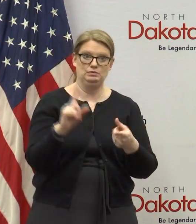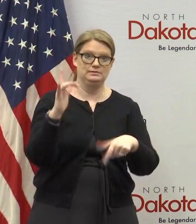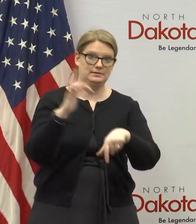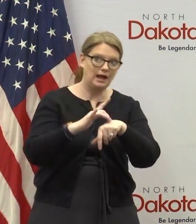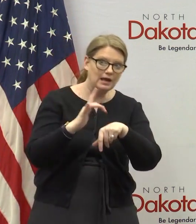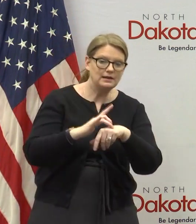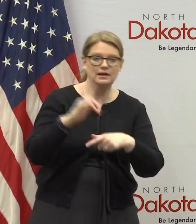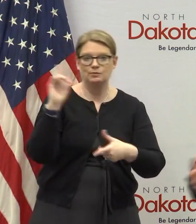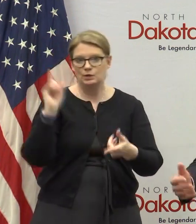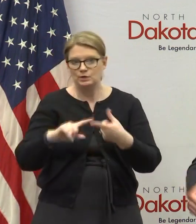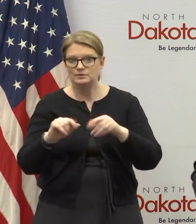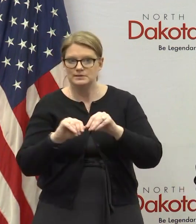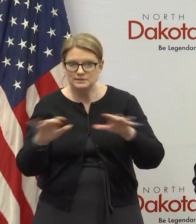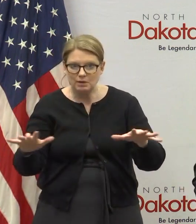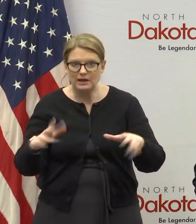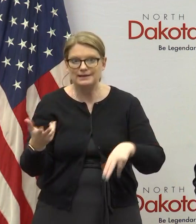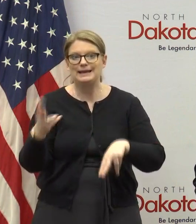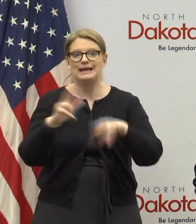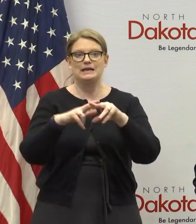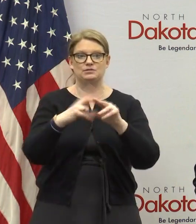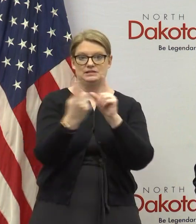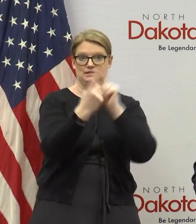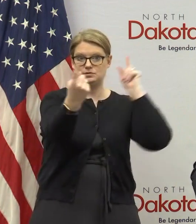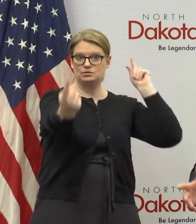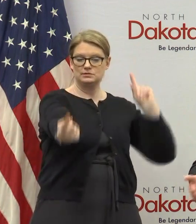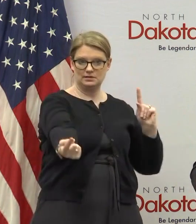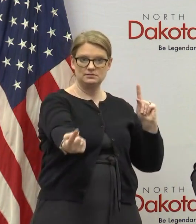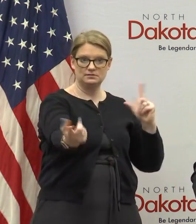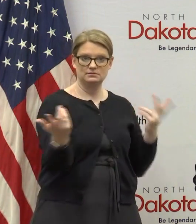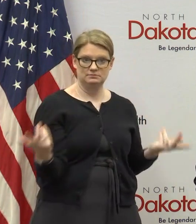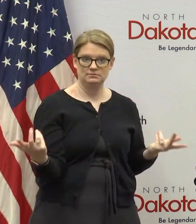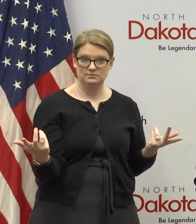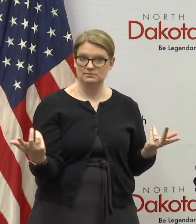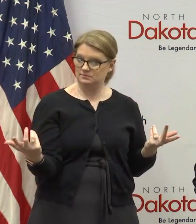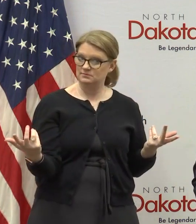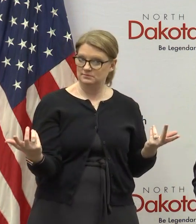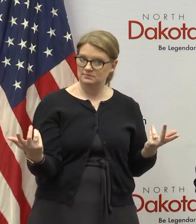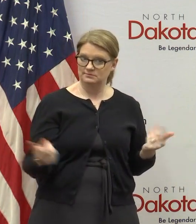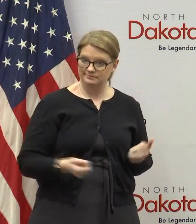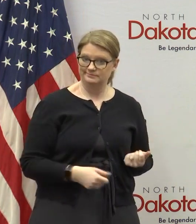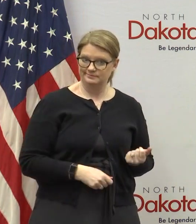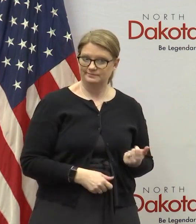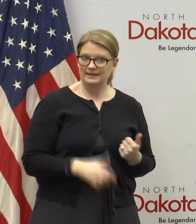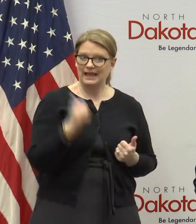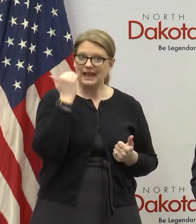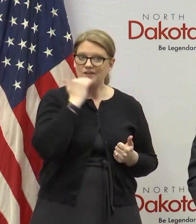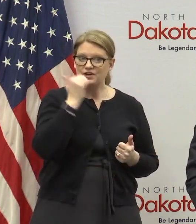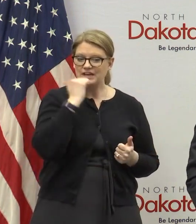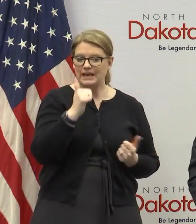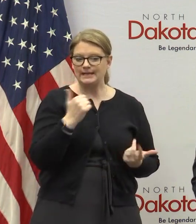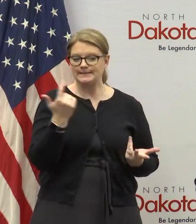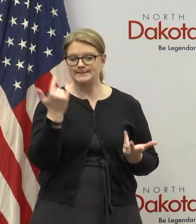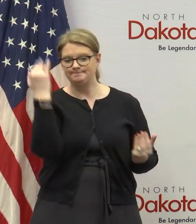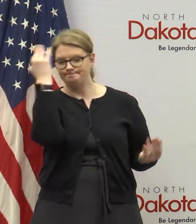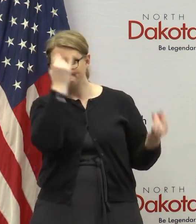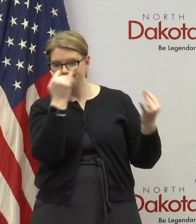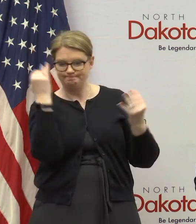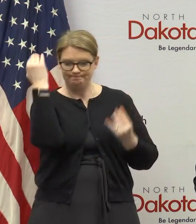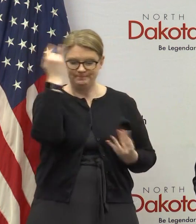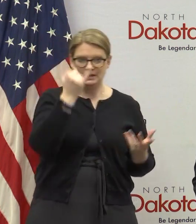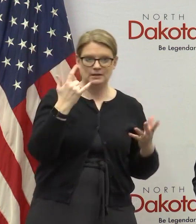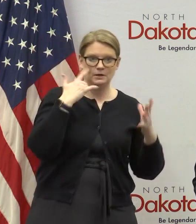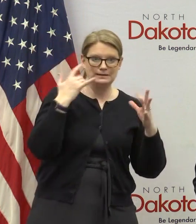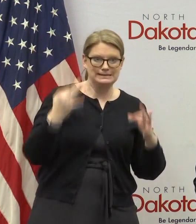reduce the spread uh increase the social distancing those two things go hand in hand so we're every day is a judgment call here every day we're making